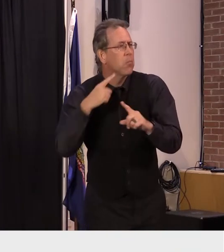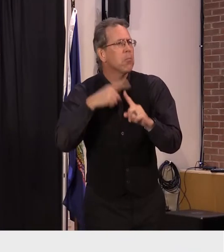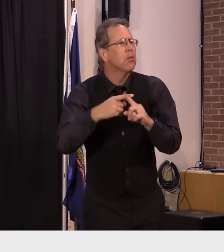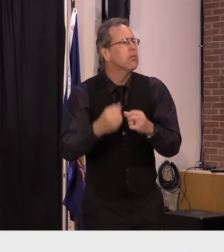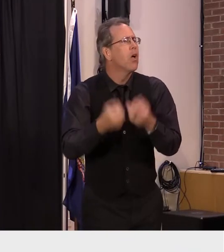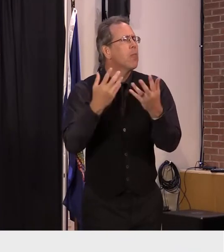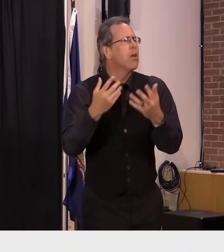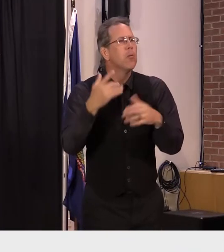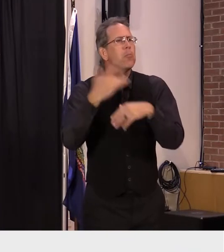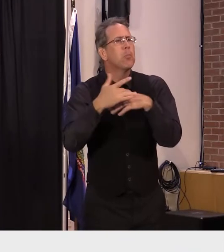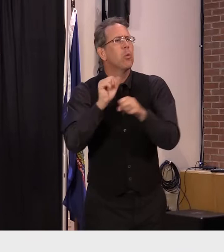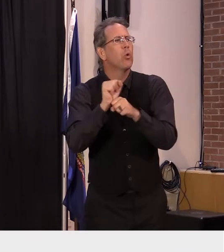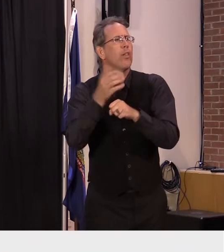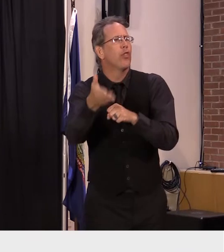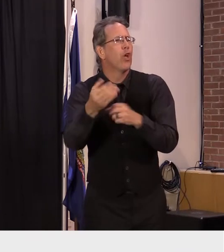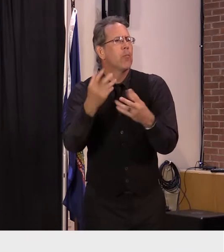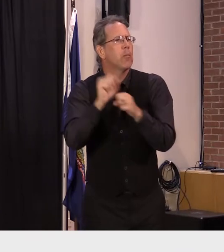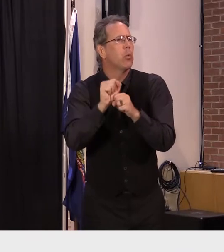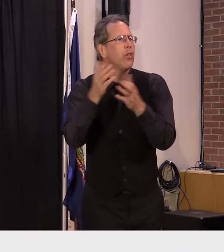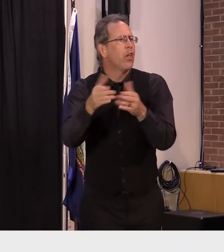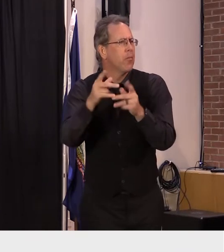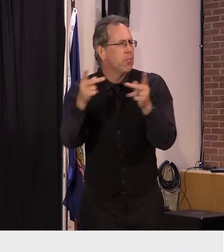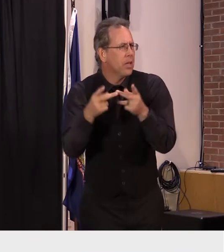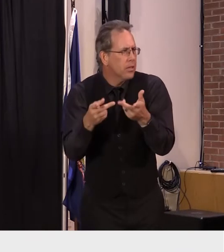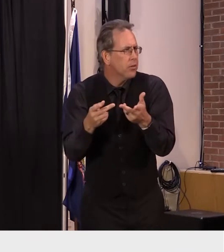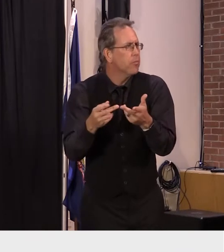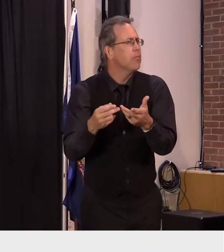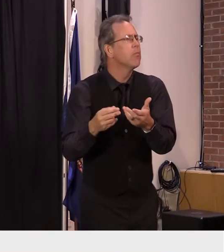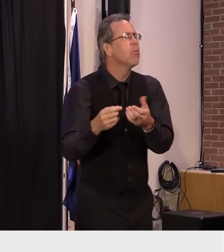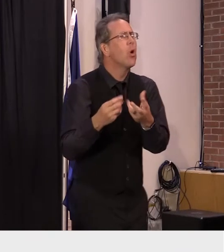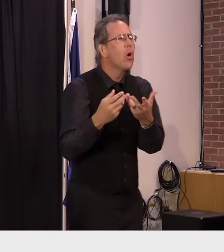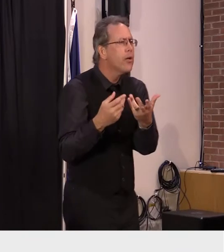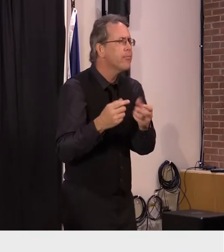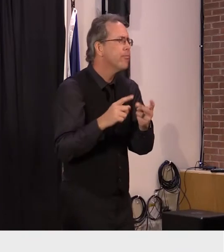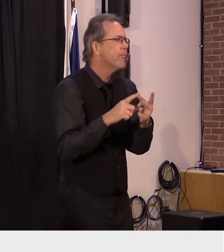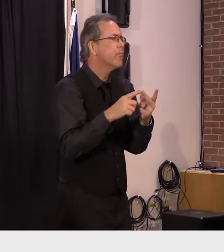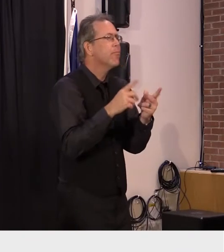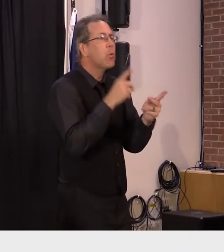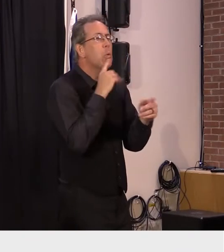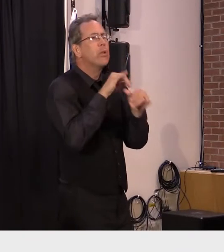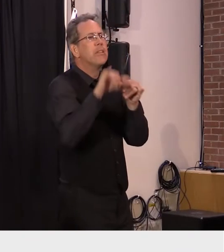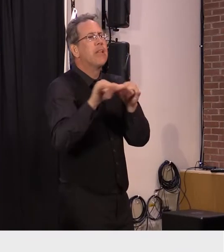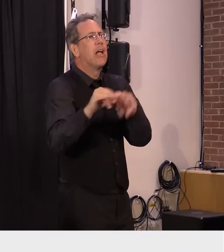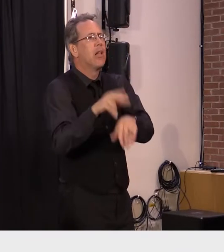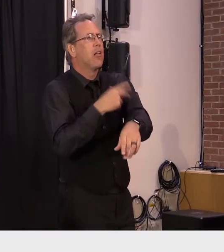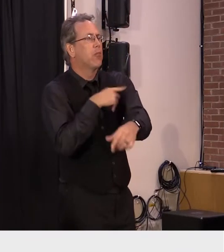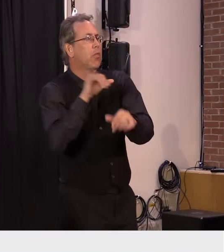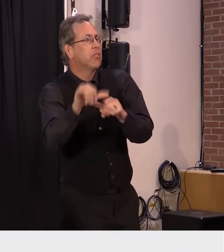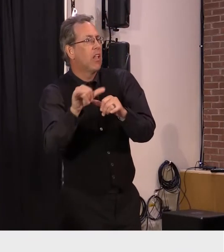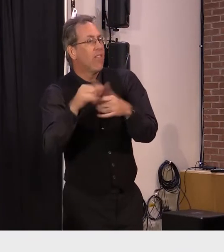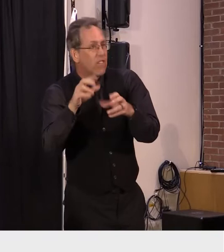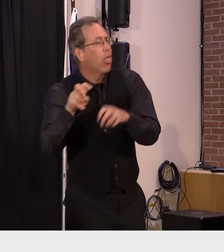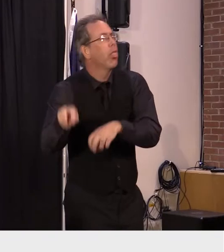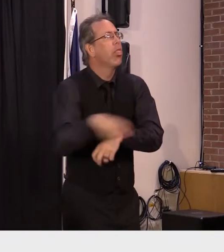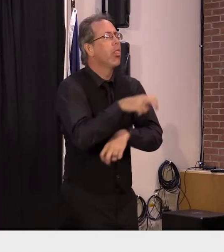emergency departments who are waiting to discharge to skills nursing facilities and other appropriate health care